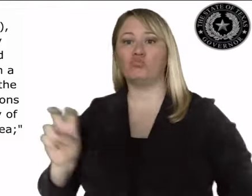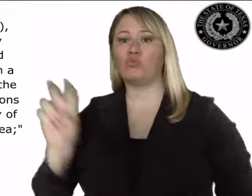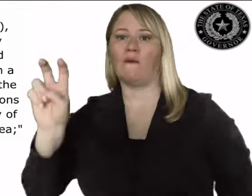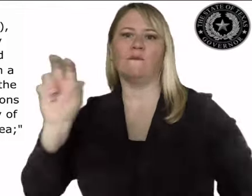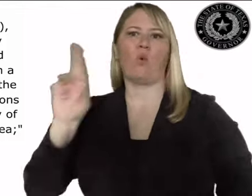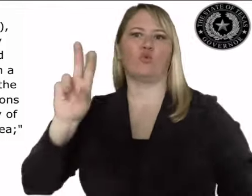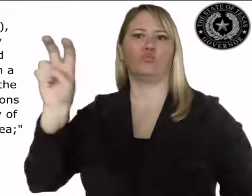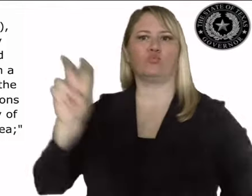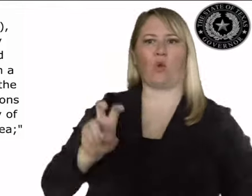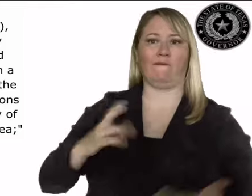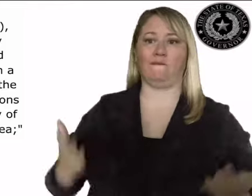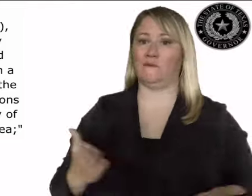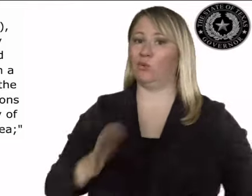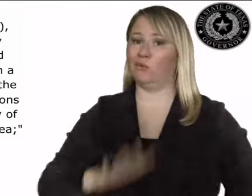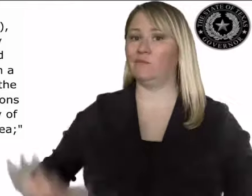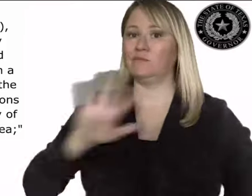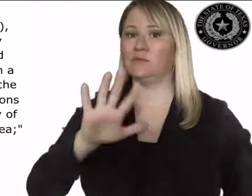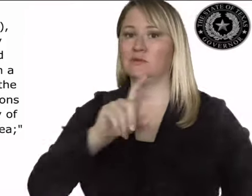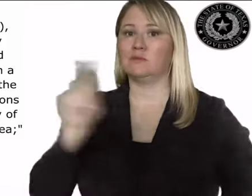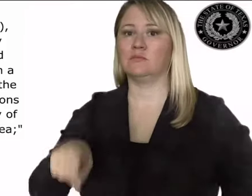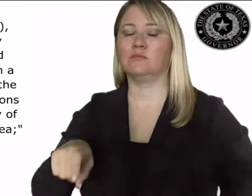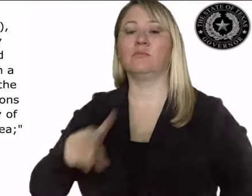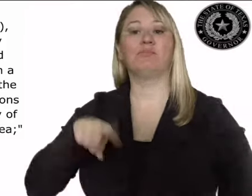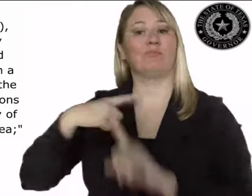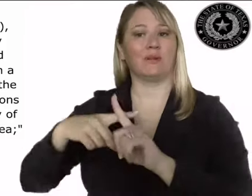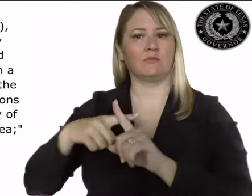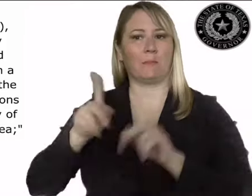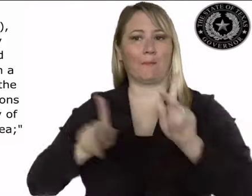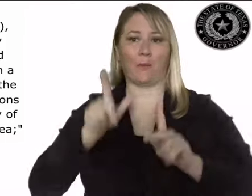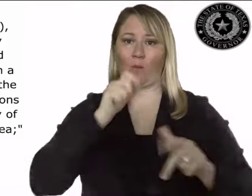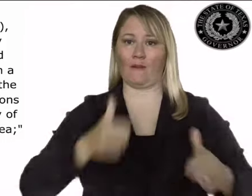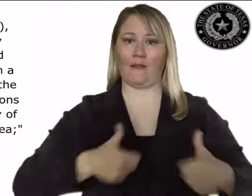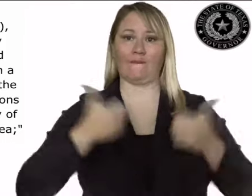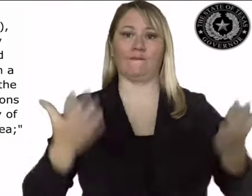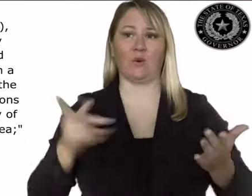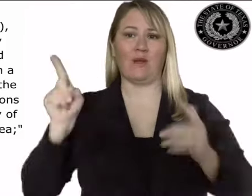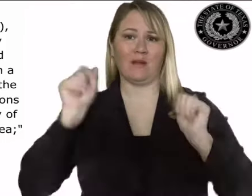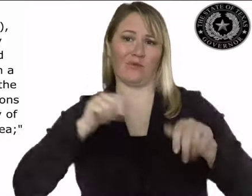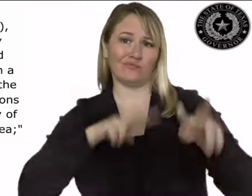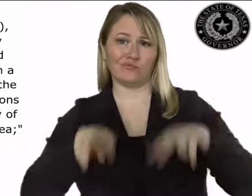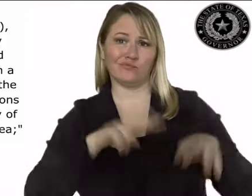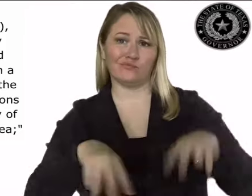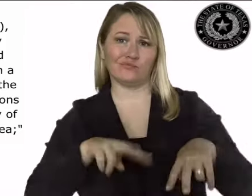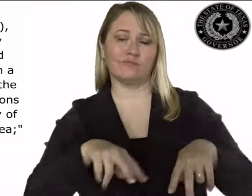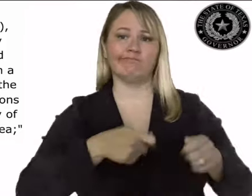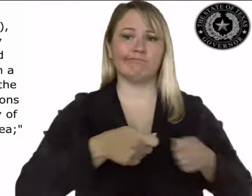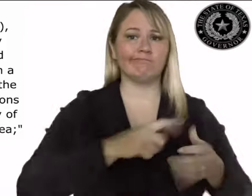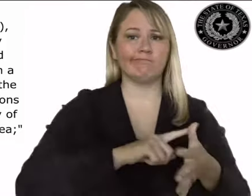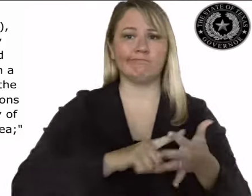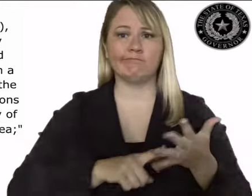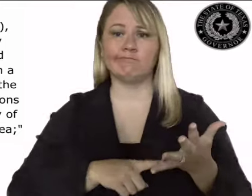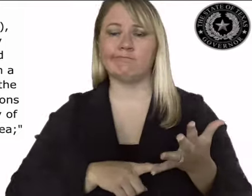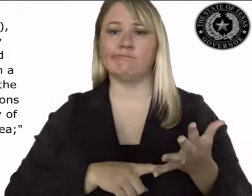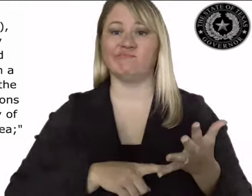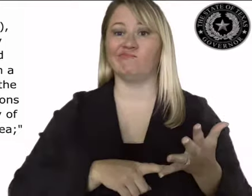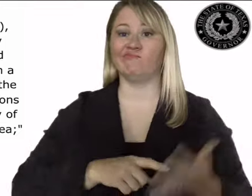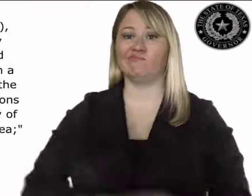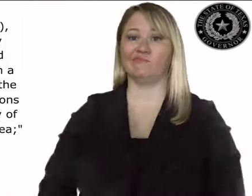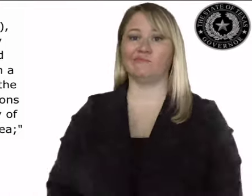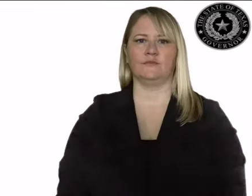to and from a disaster area, and the movement of persons, and the occupancy of premises in the area.